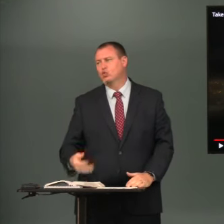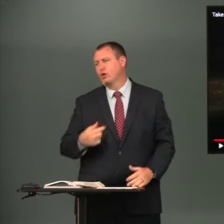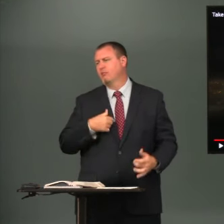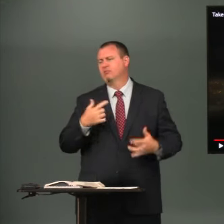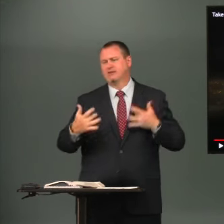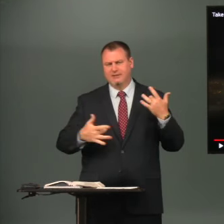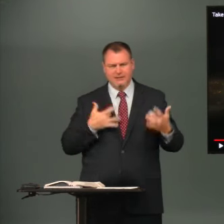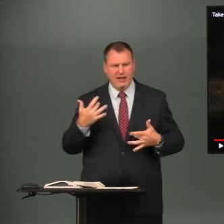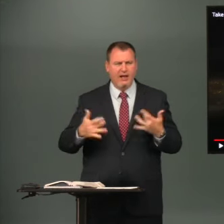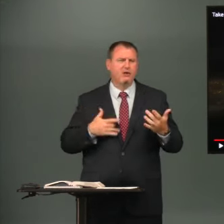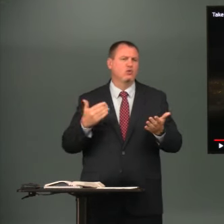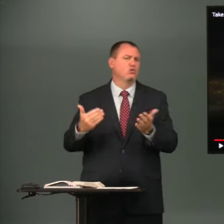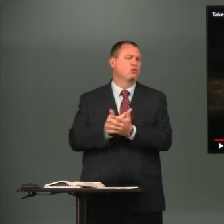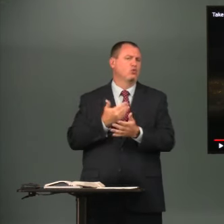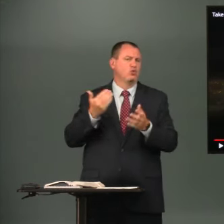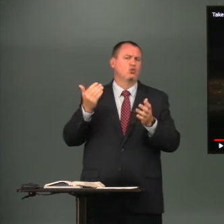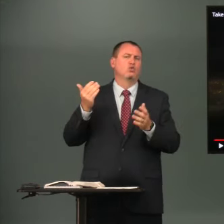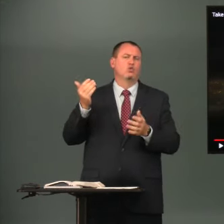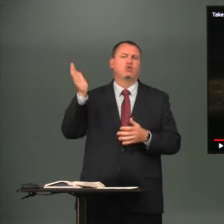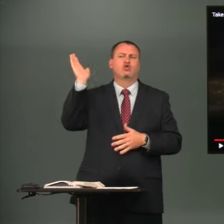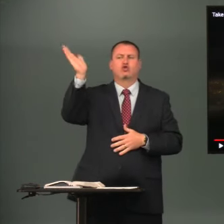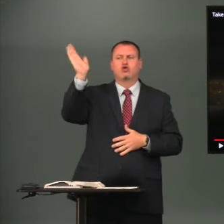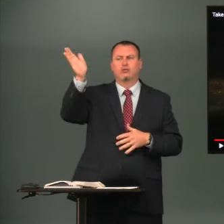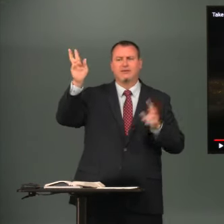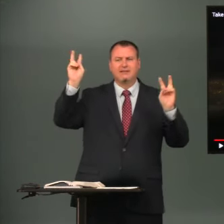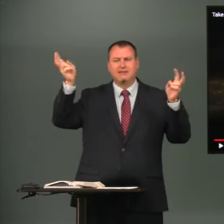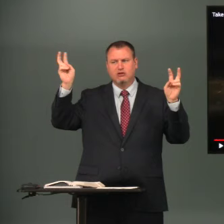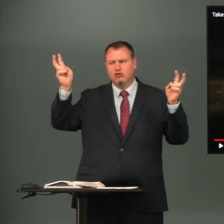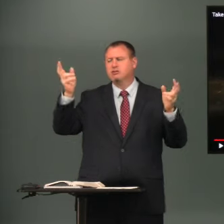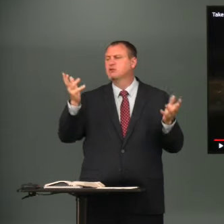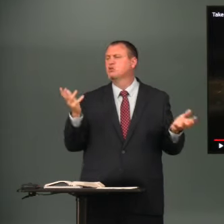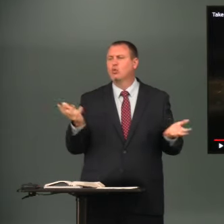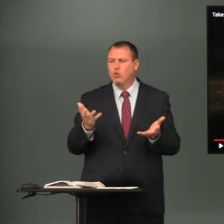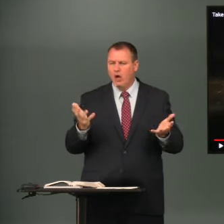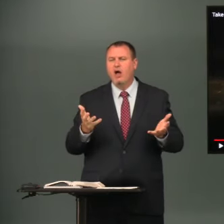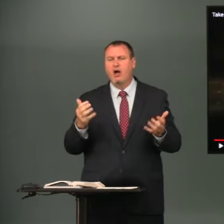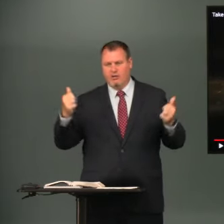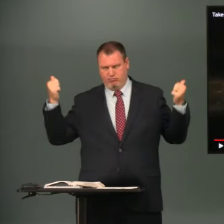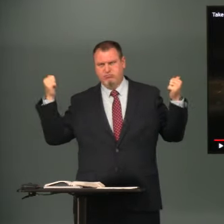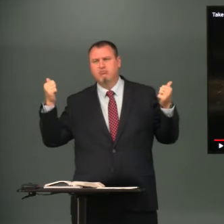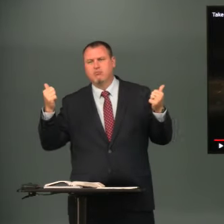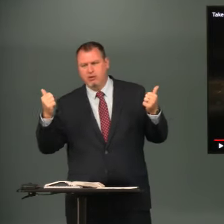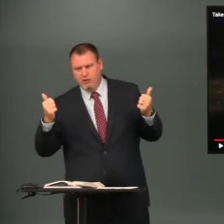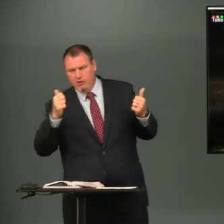richness that we can glean from the word of god and i'm excited for this new sermon series